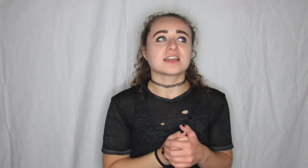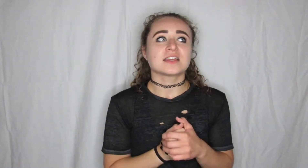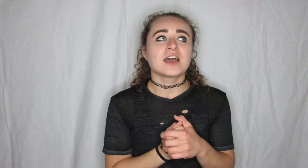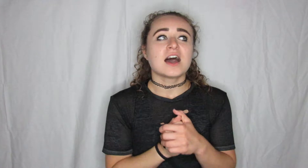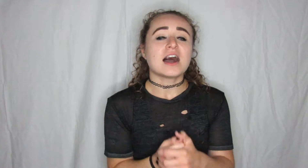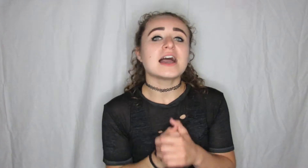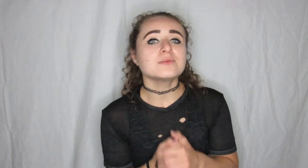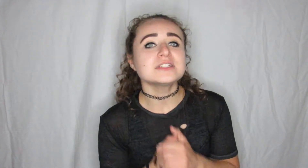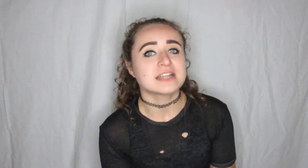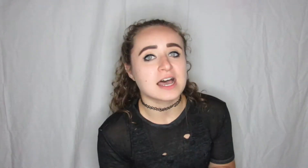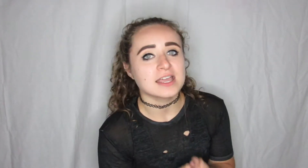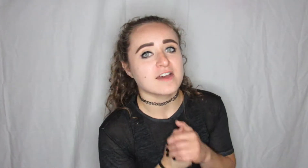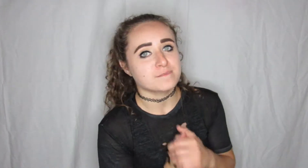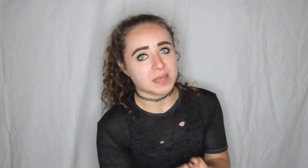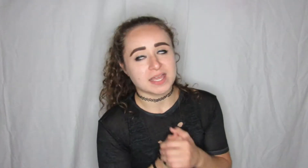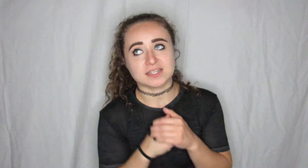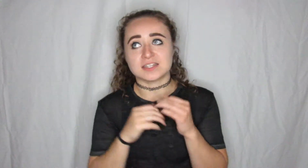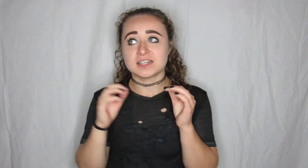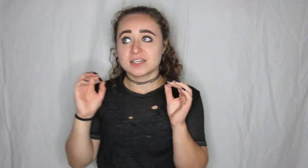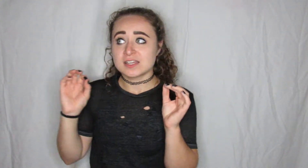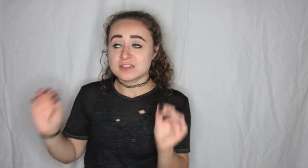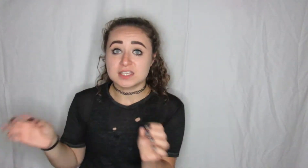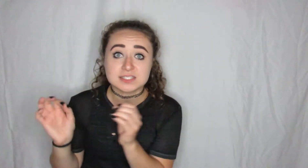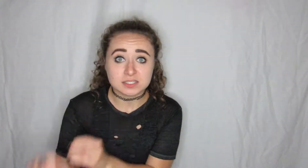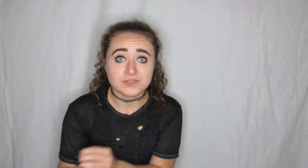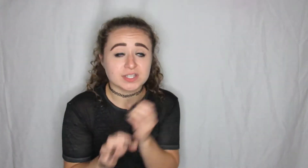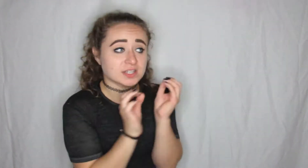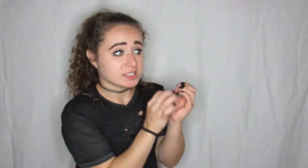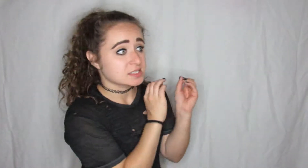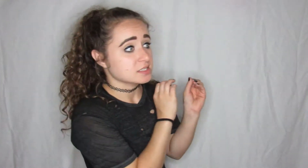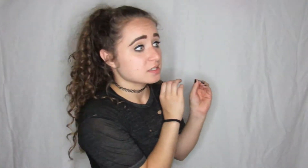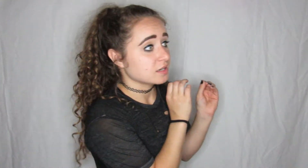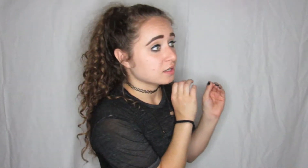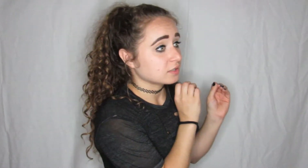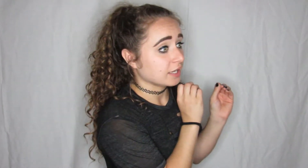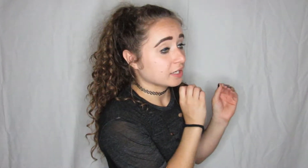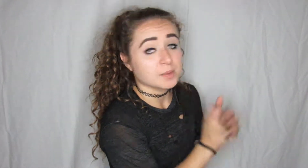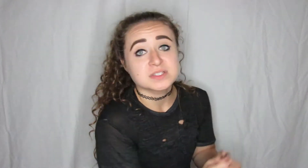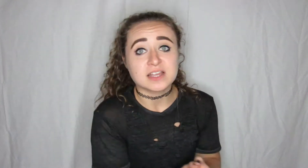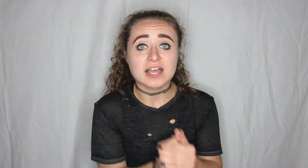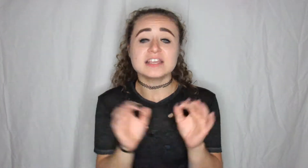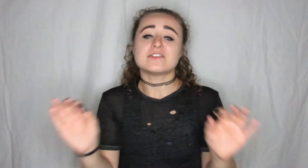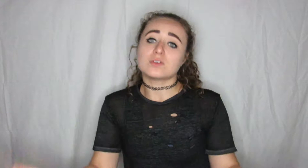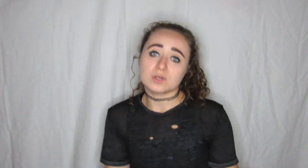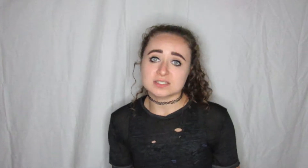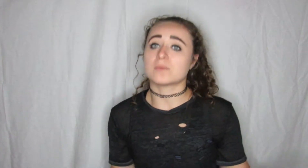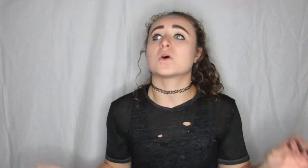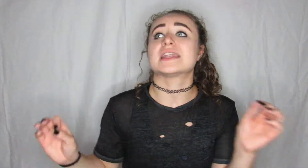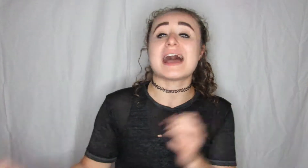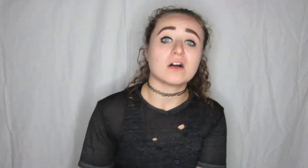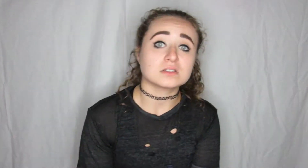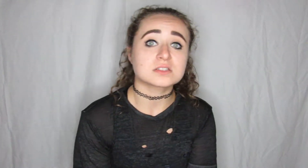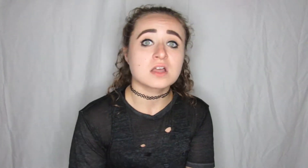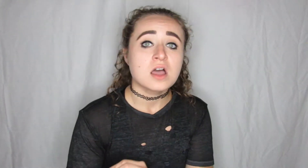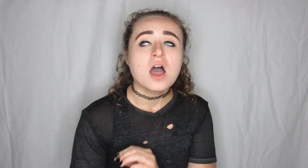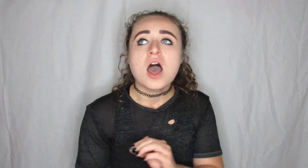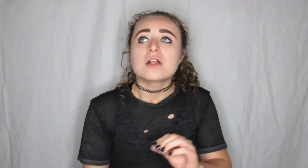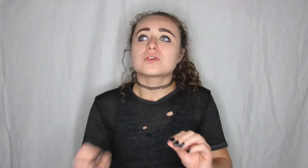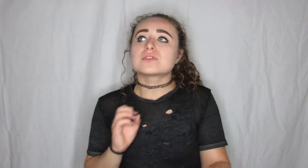like I would not have been this livid this like upset if it was someone else the